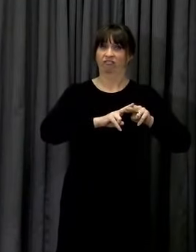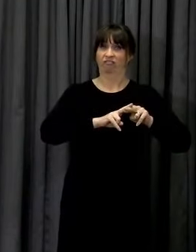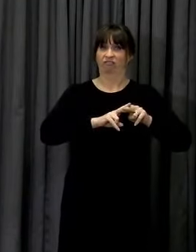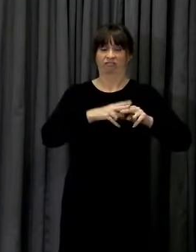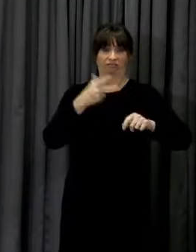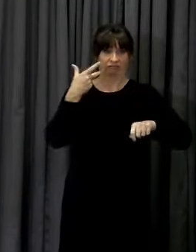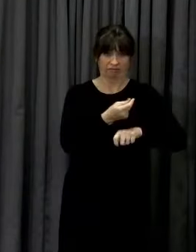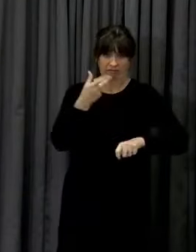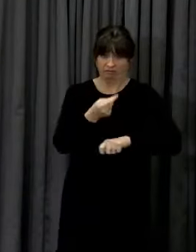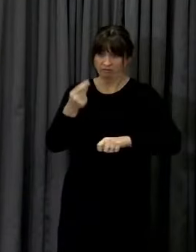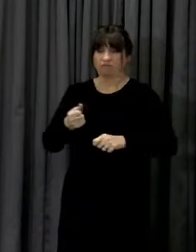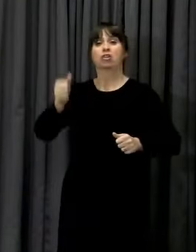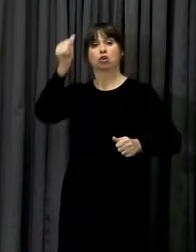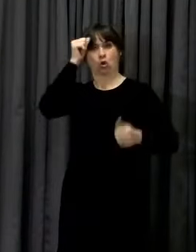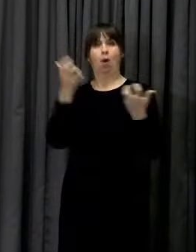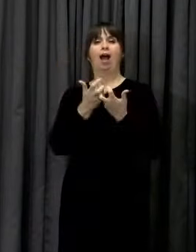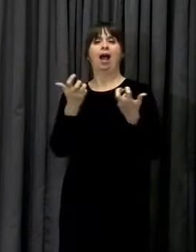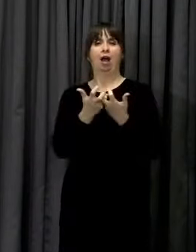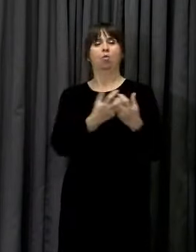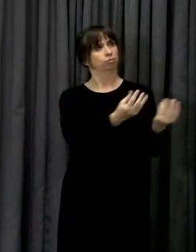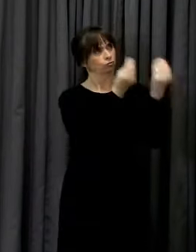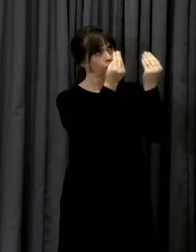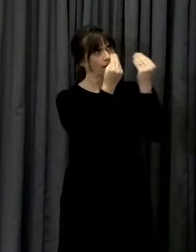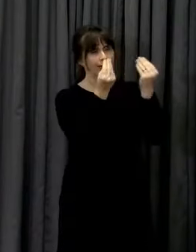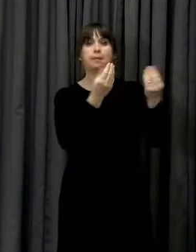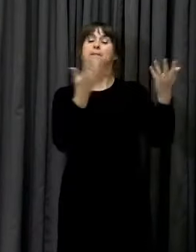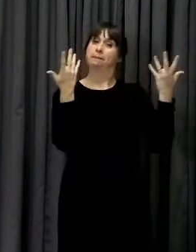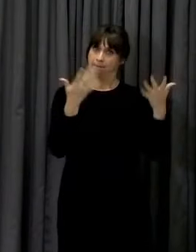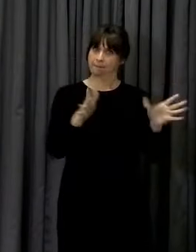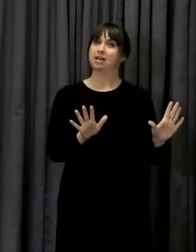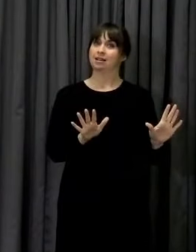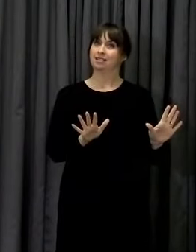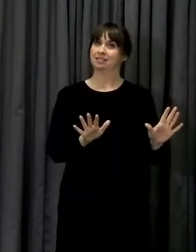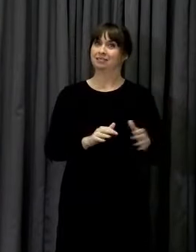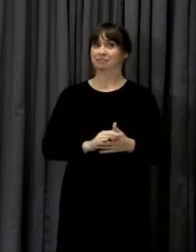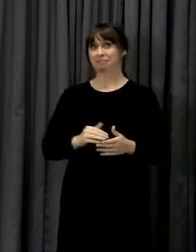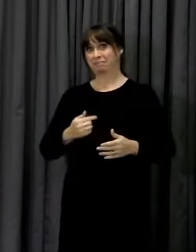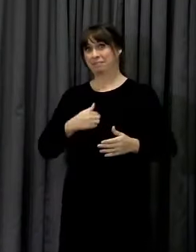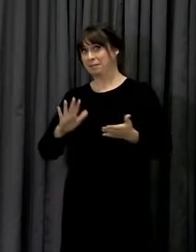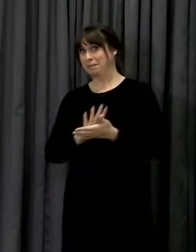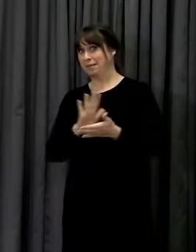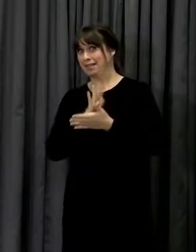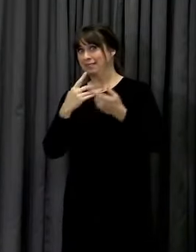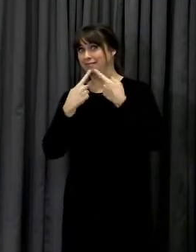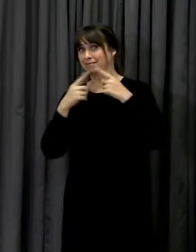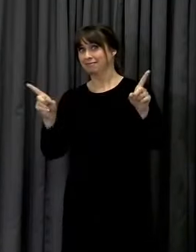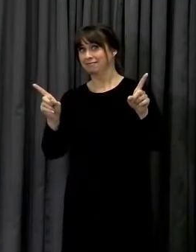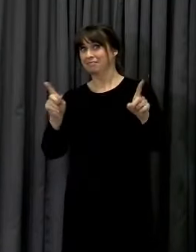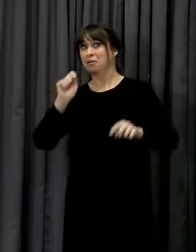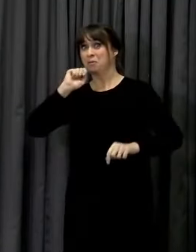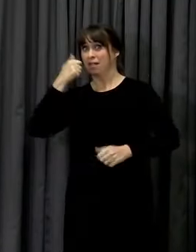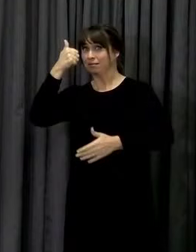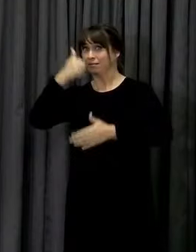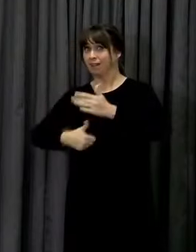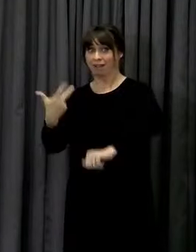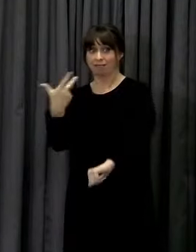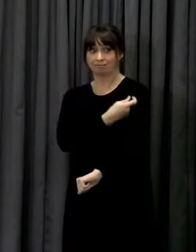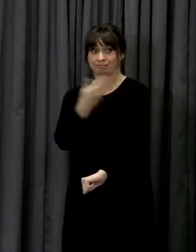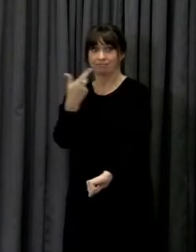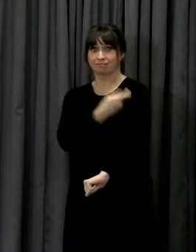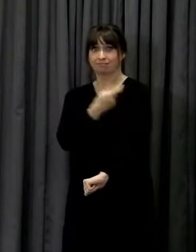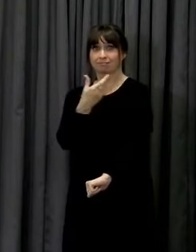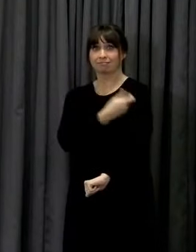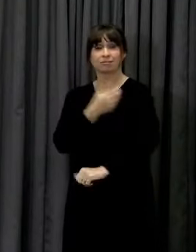and I'm pleased to be able to say this afternoon that we are planning to begin vaccinating people from